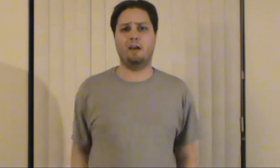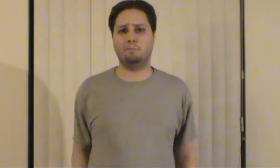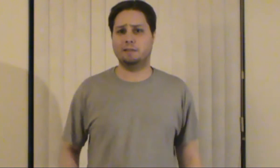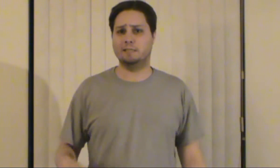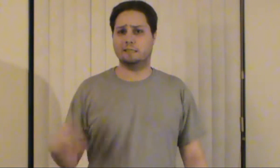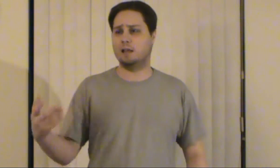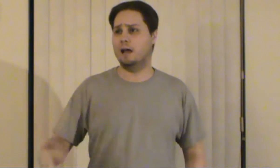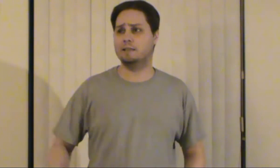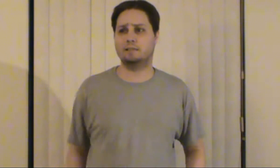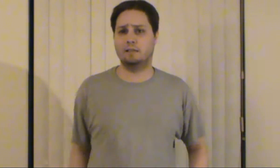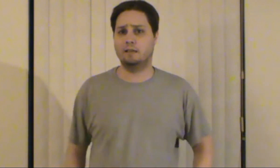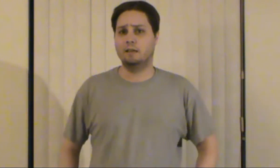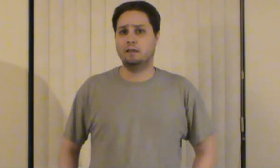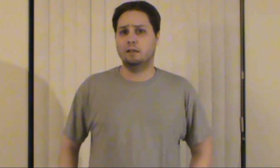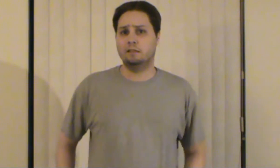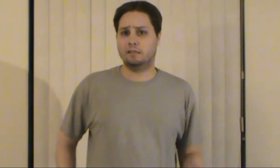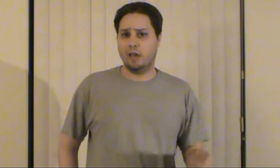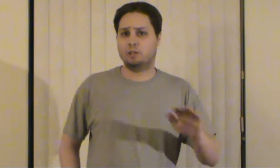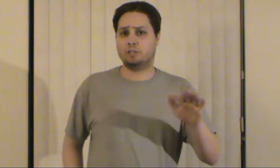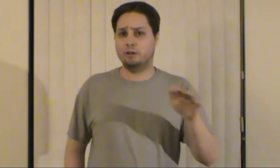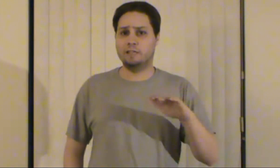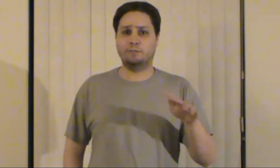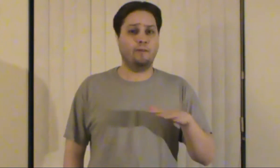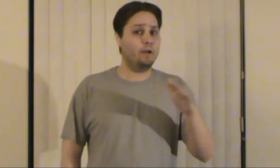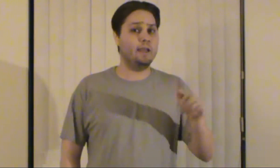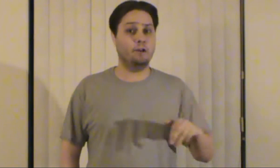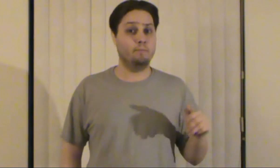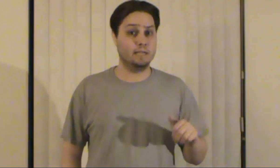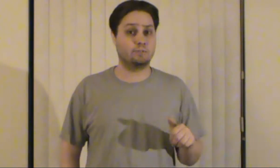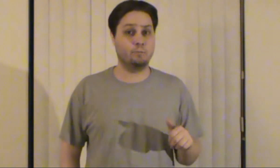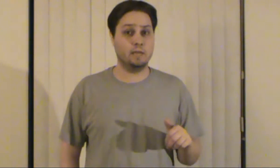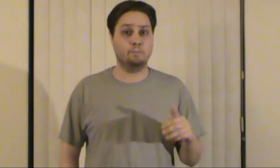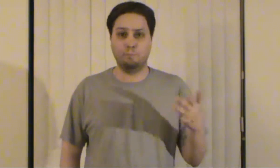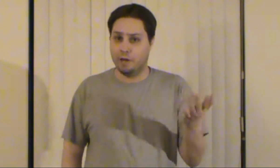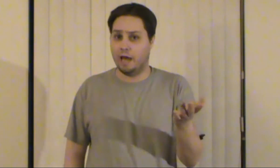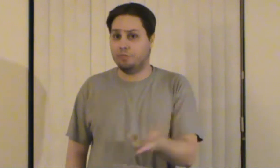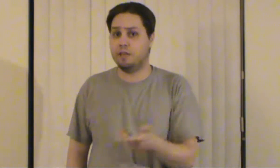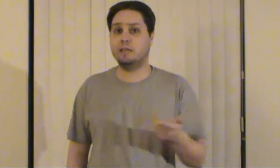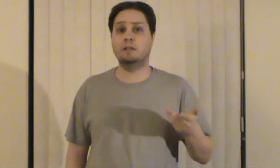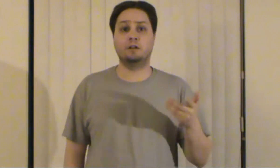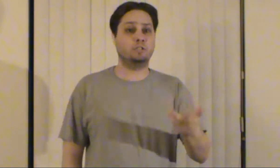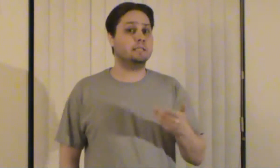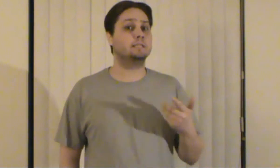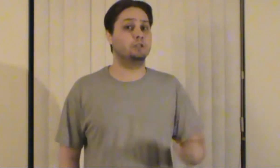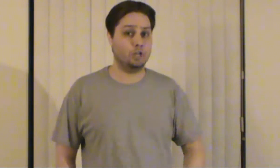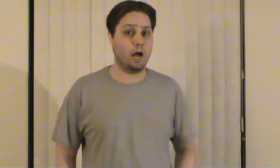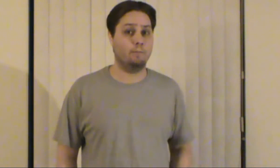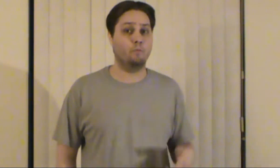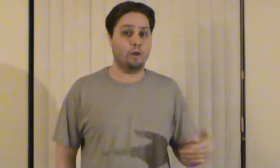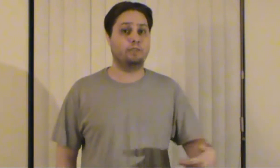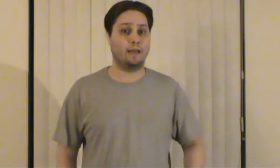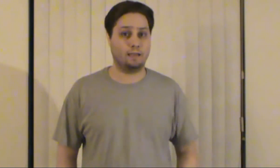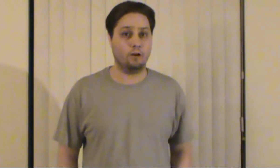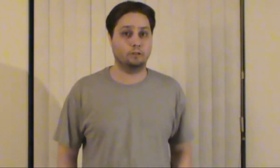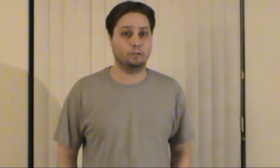had, because honestly, the character is very hit or miss for me, but I think he did a decent job with that character.